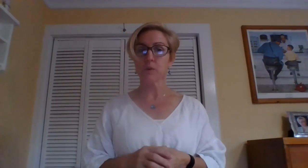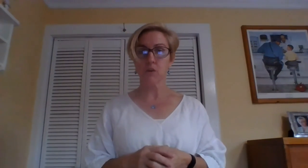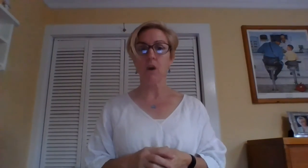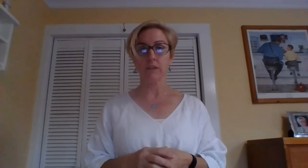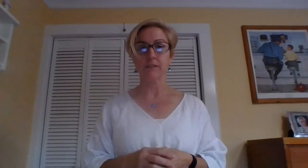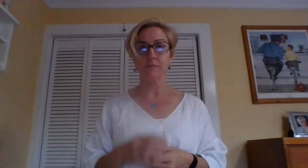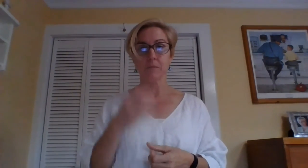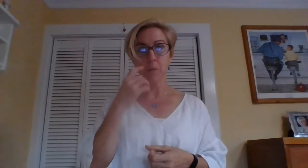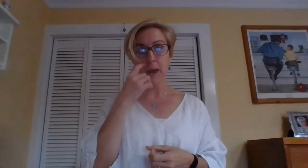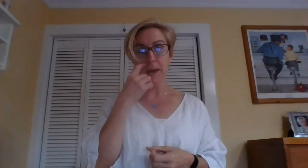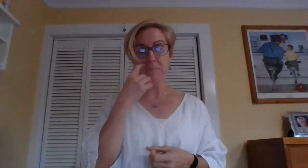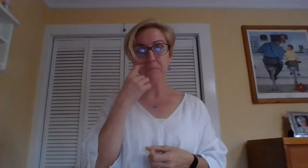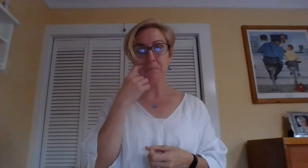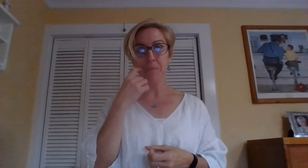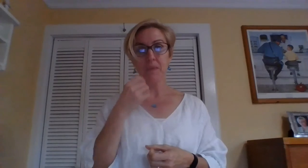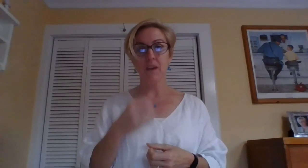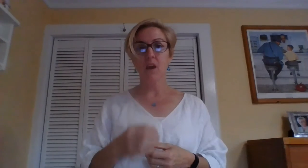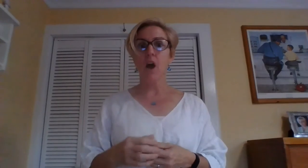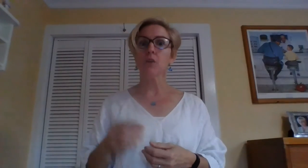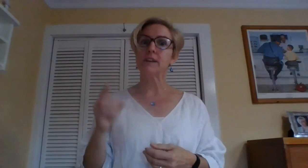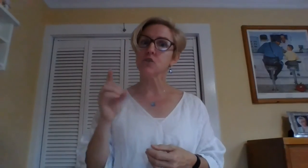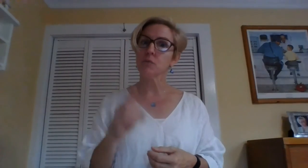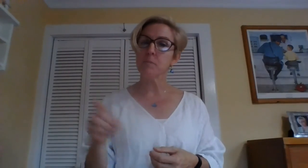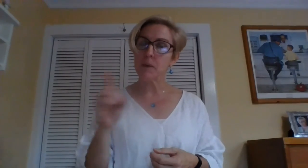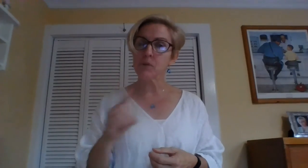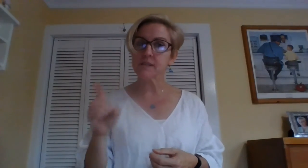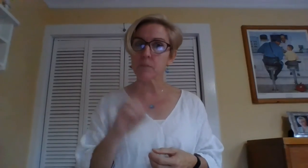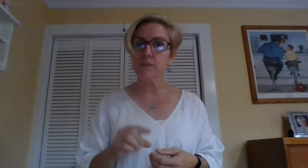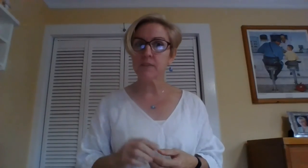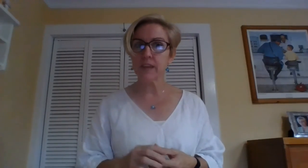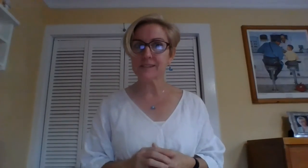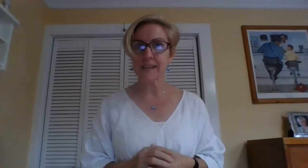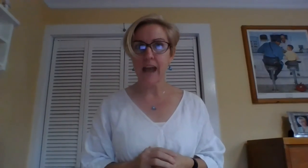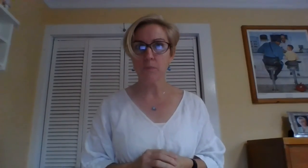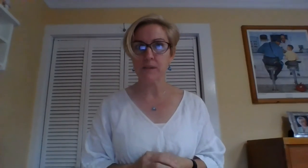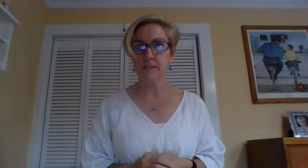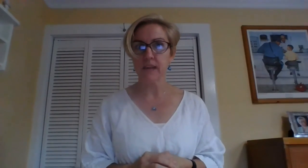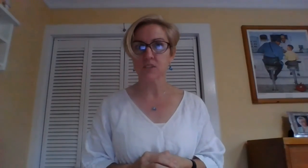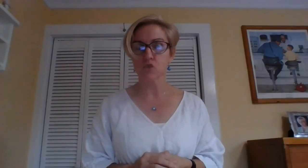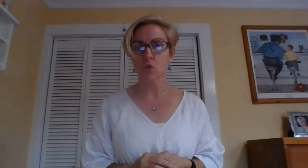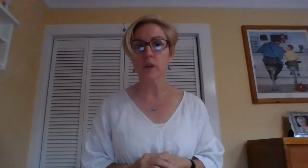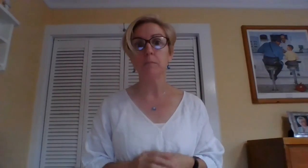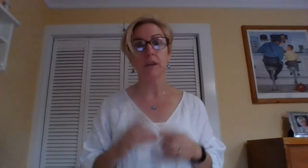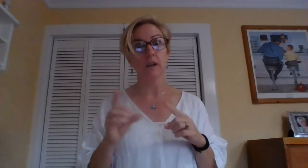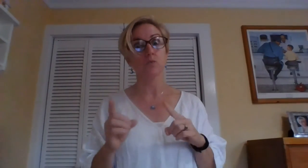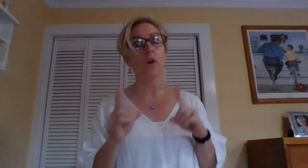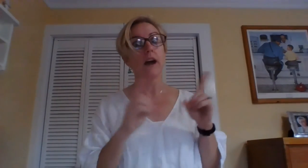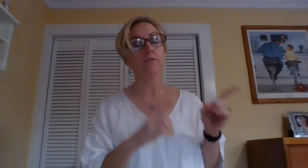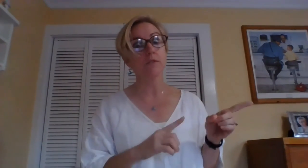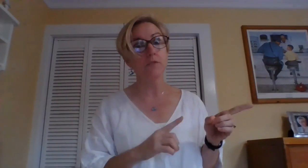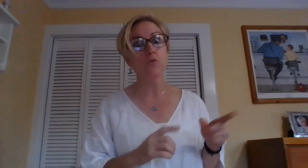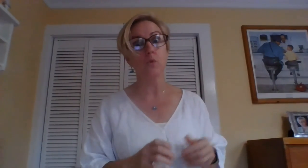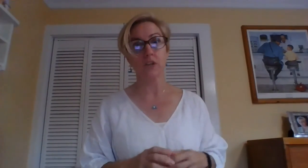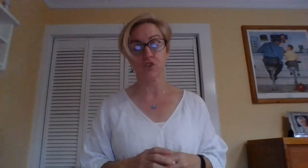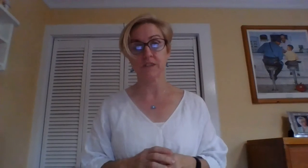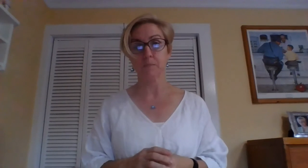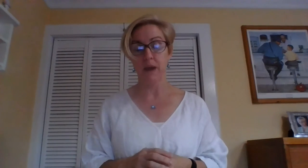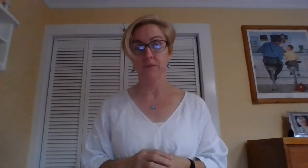what we call it. Okay? All right, so remember some of the things that happened in that story because we'll have review questions about